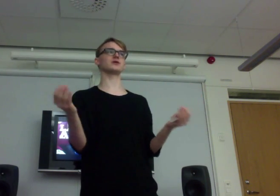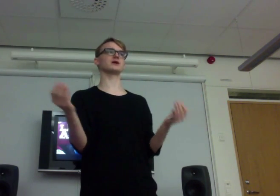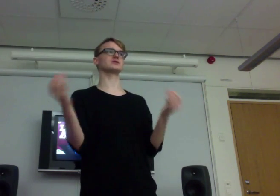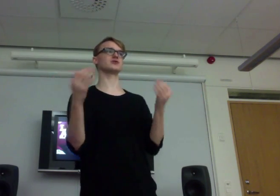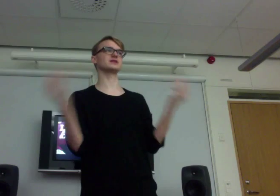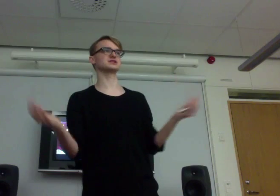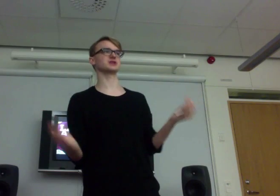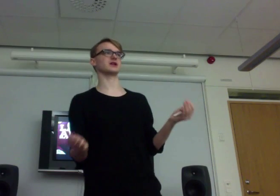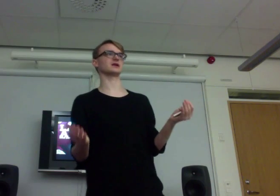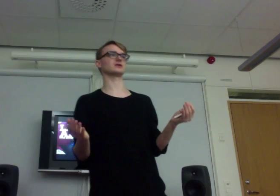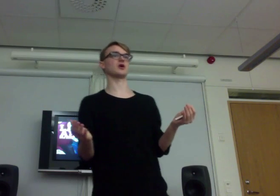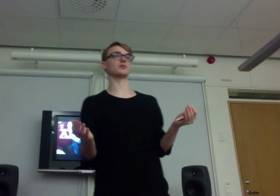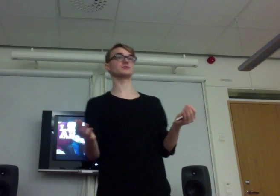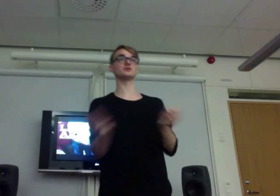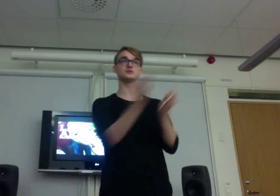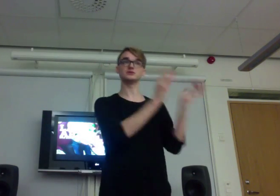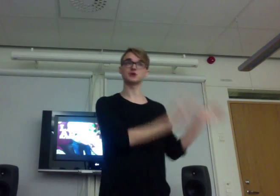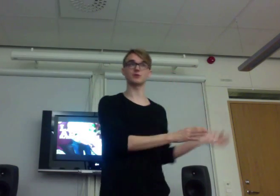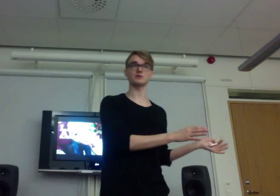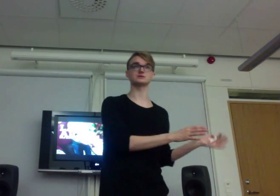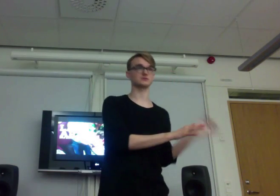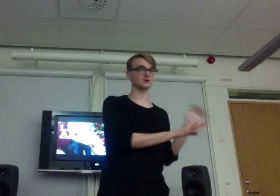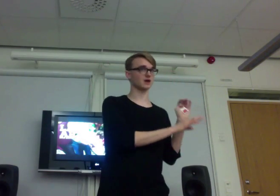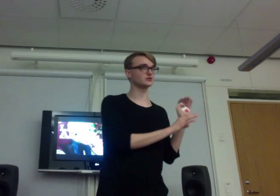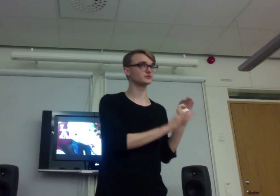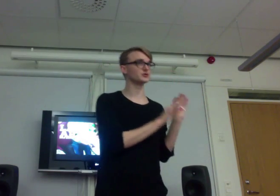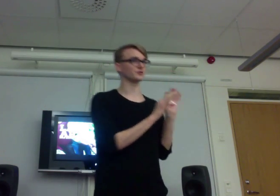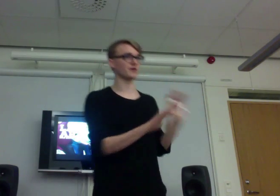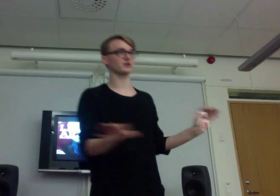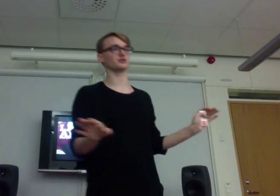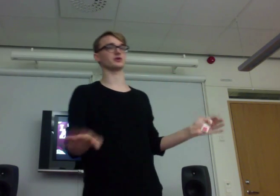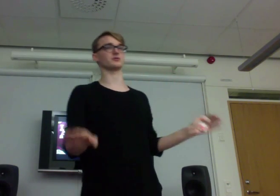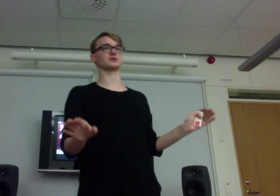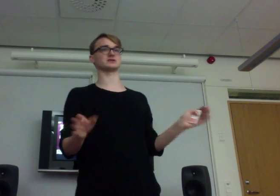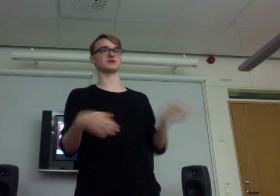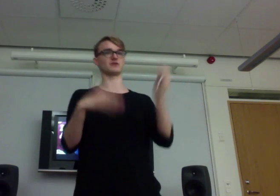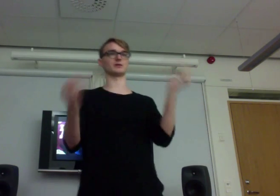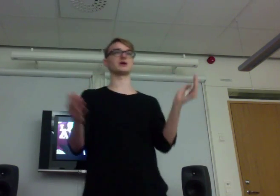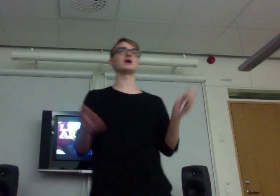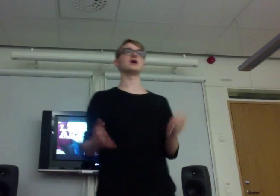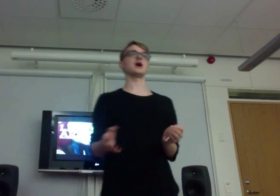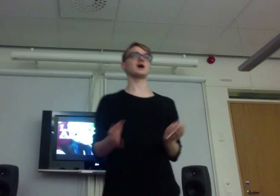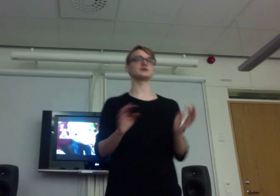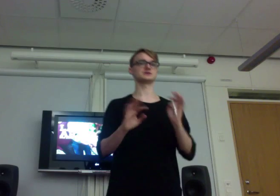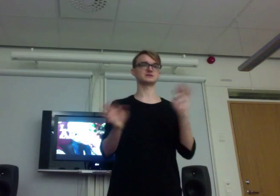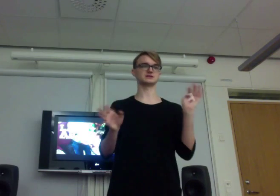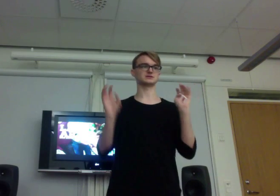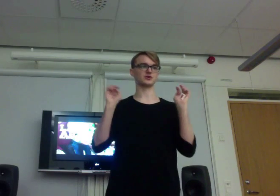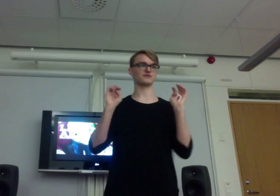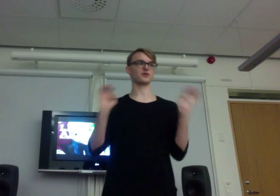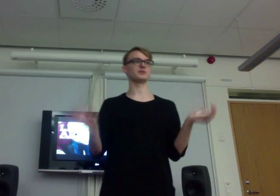traditional in LARP. You, some LARPs do very good documentation and filming. Others, it's sort of forbidden.